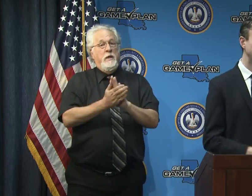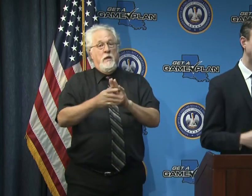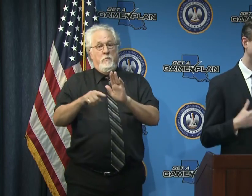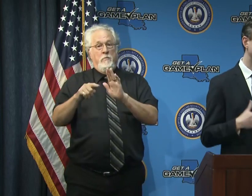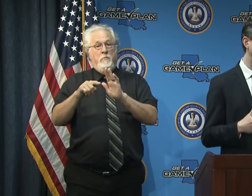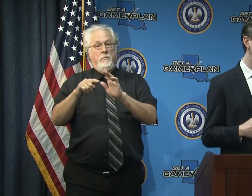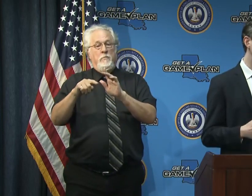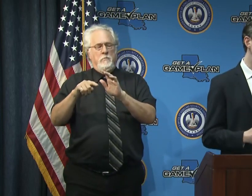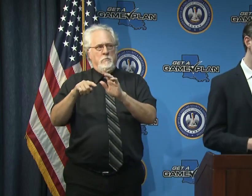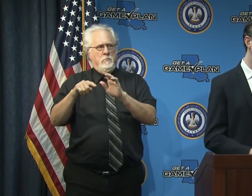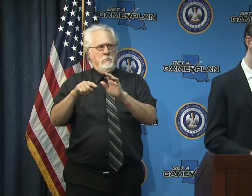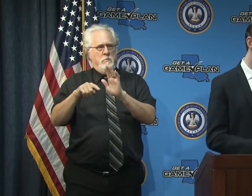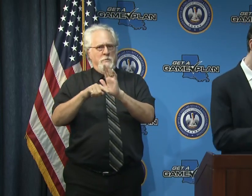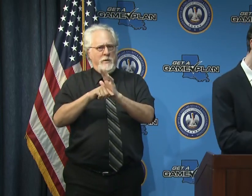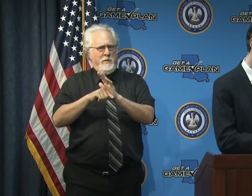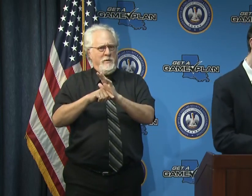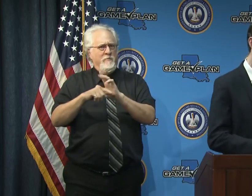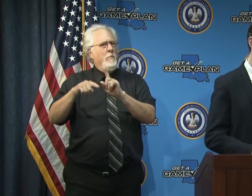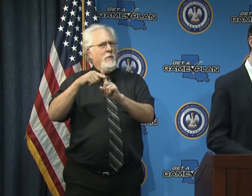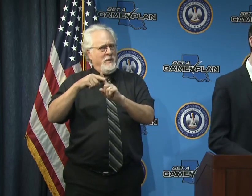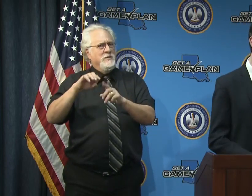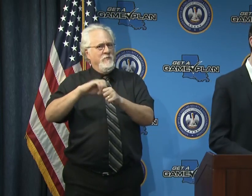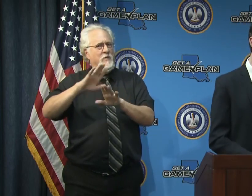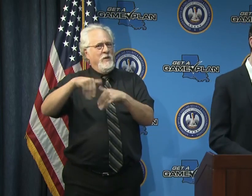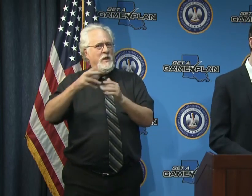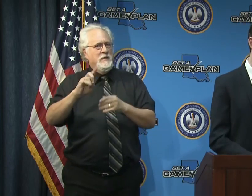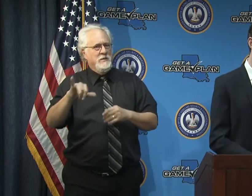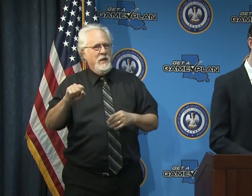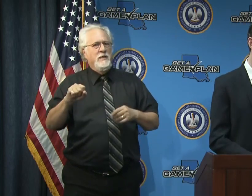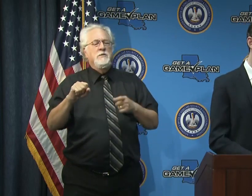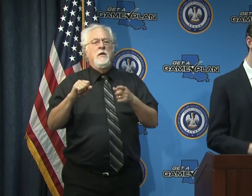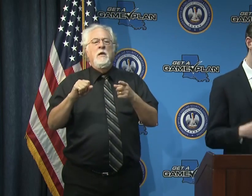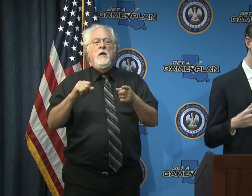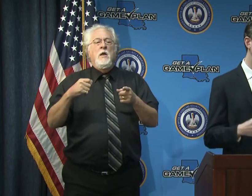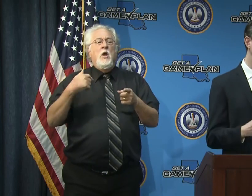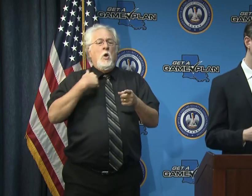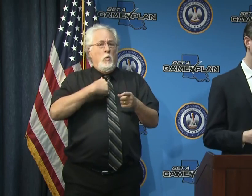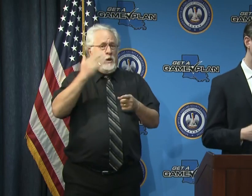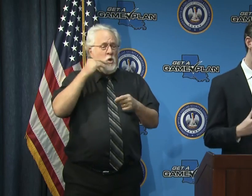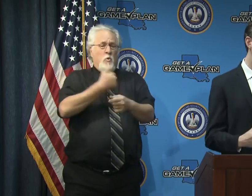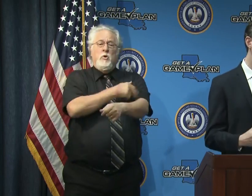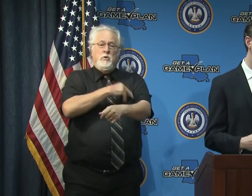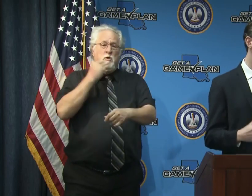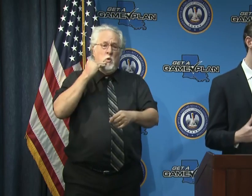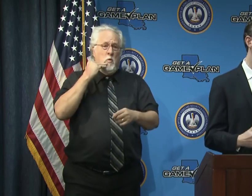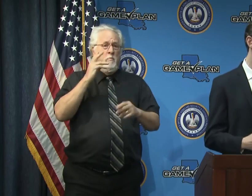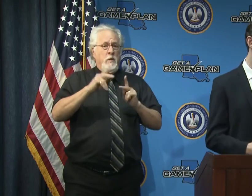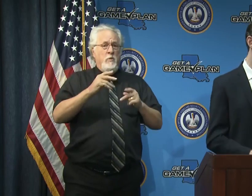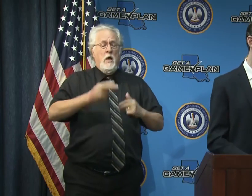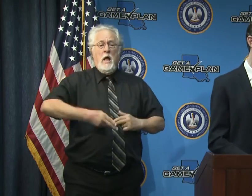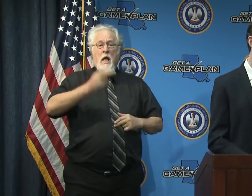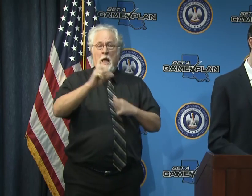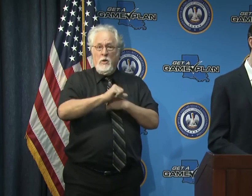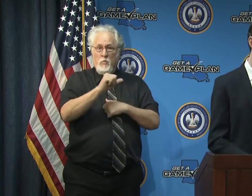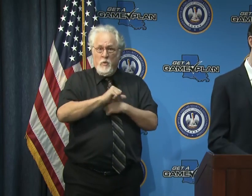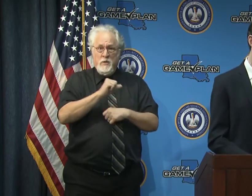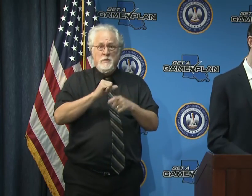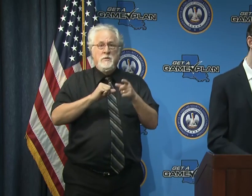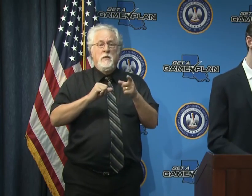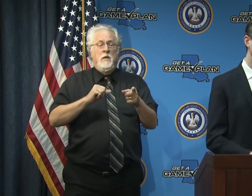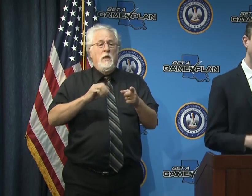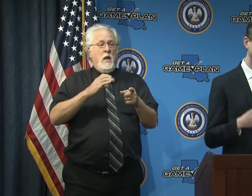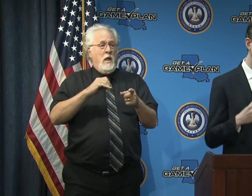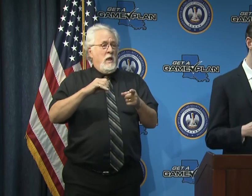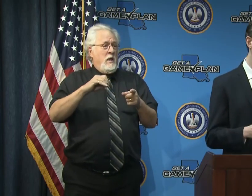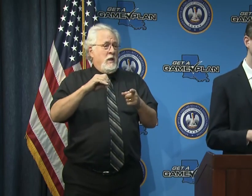few days and our goal with all these settings especially nursing homes where we know that individuals who are at higher risk for complications and poor outcomes from